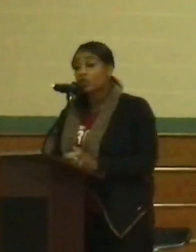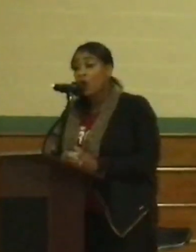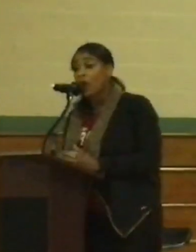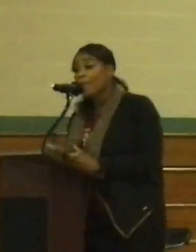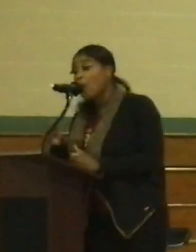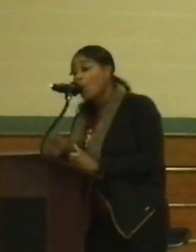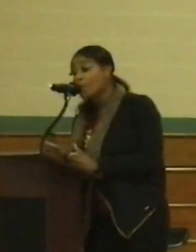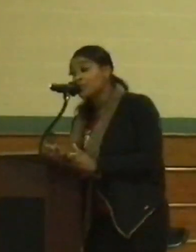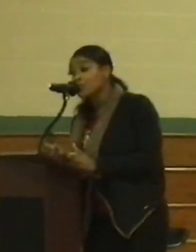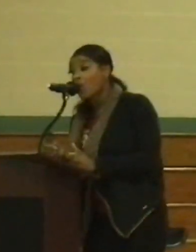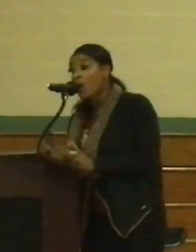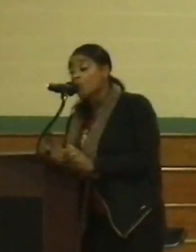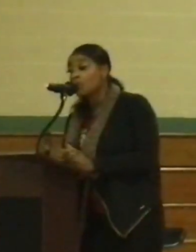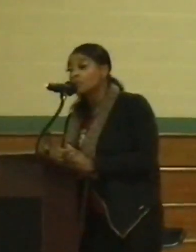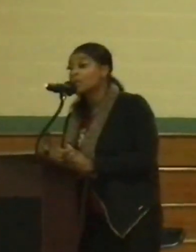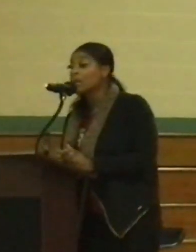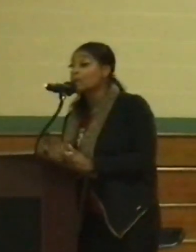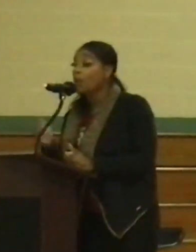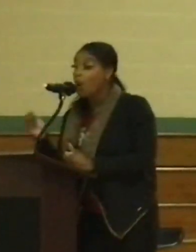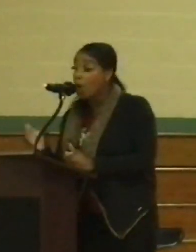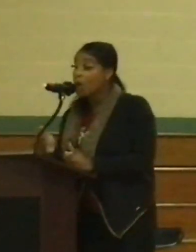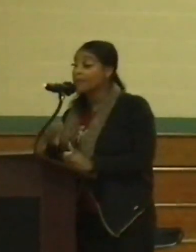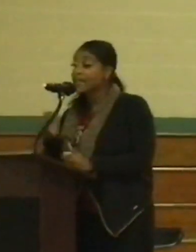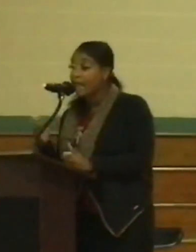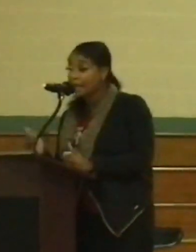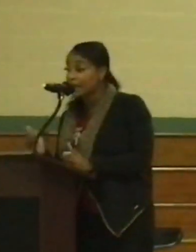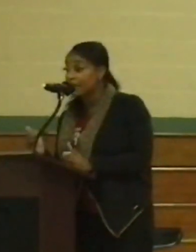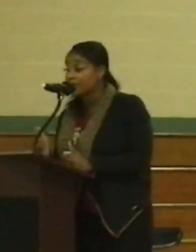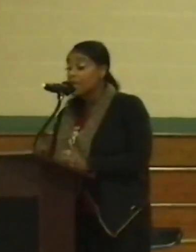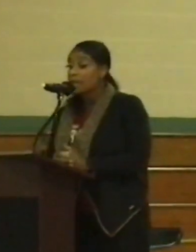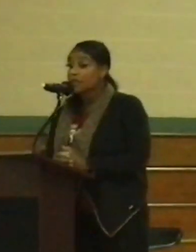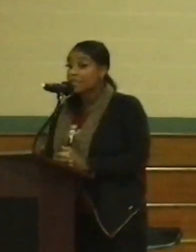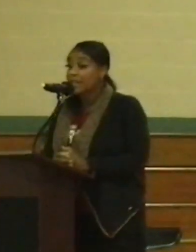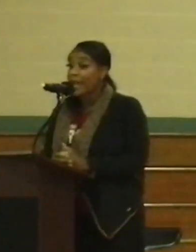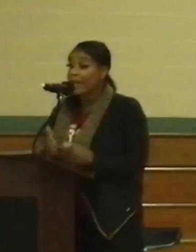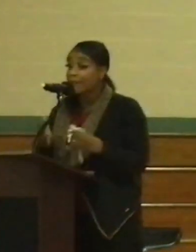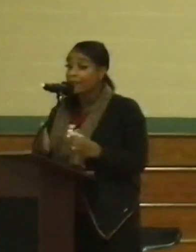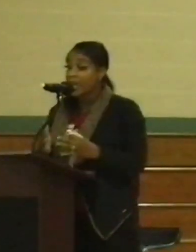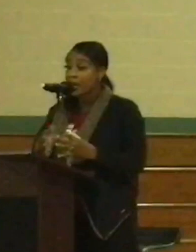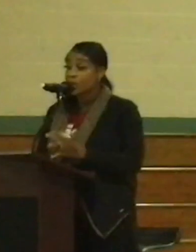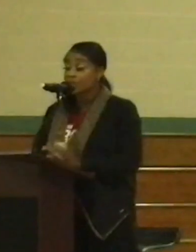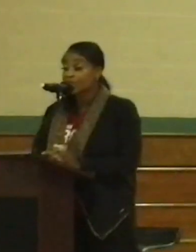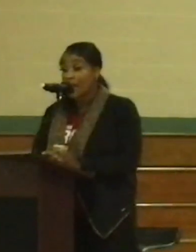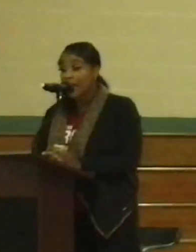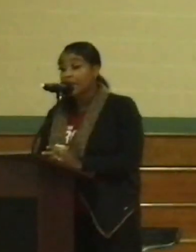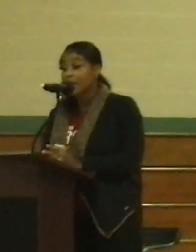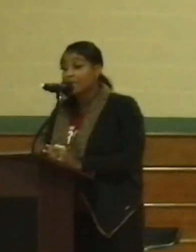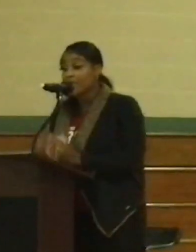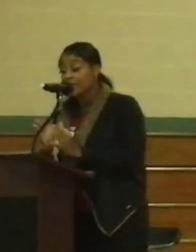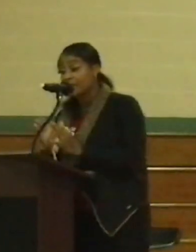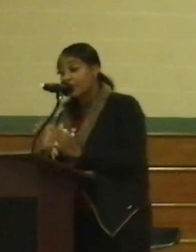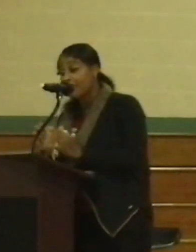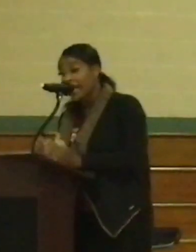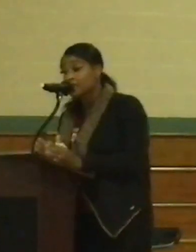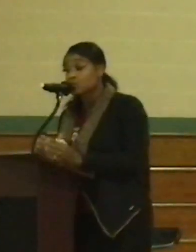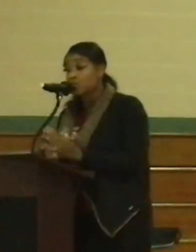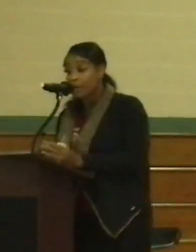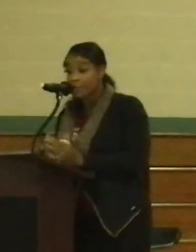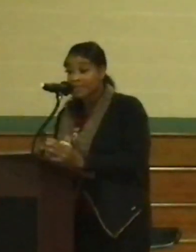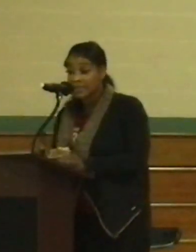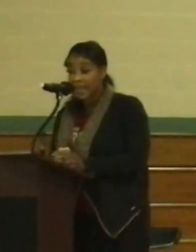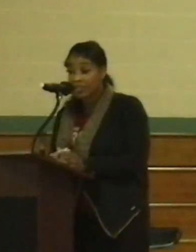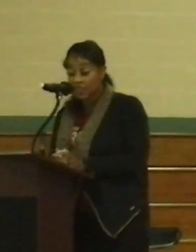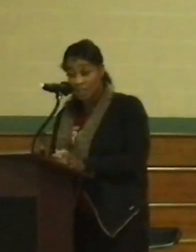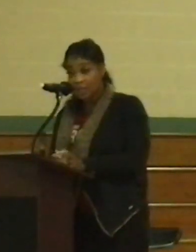So, I'm hoping you all will look up all the candidates to get a fair shot of getting the best